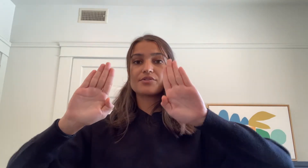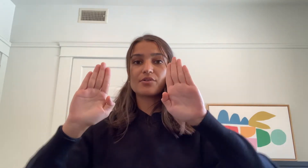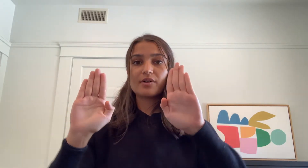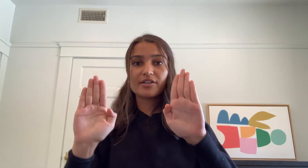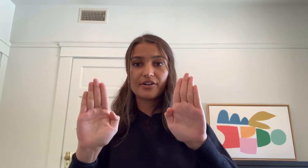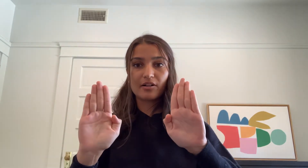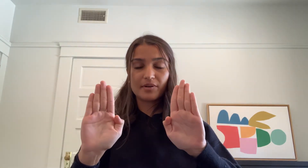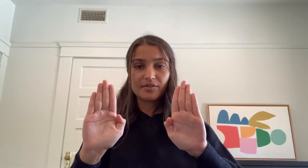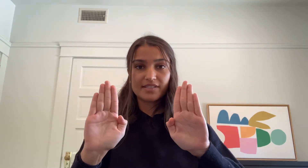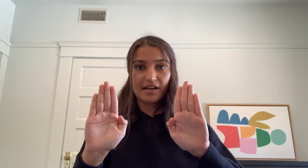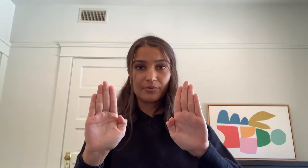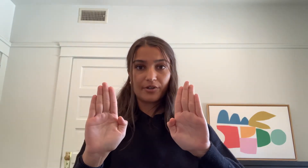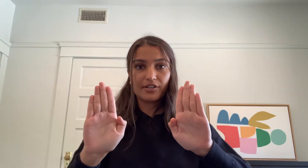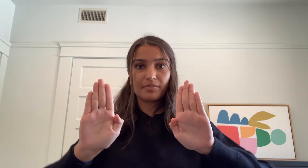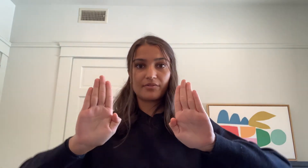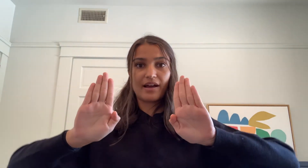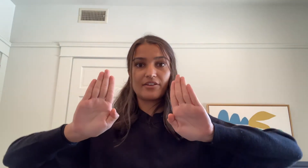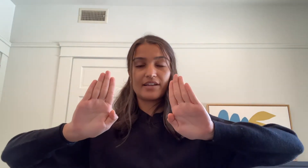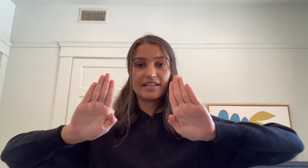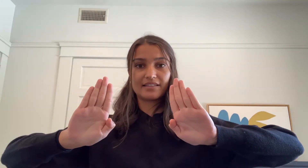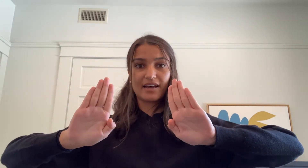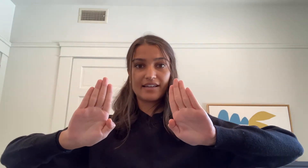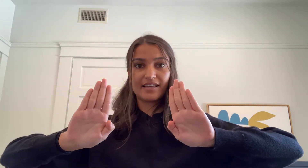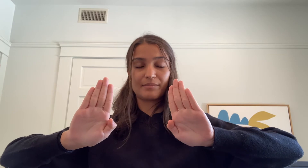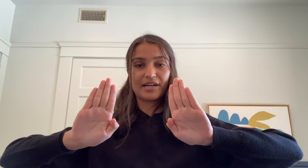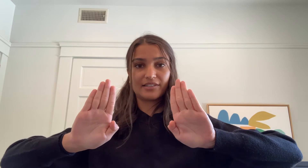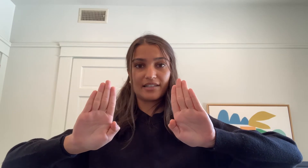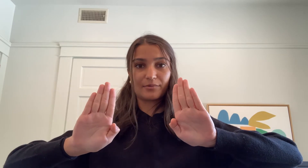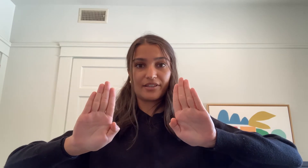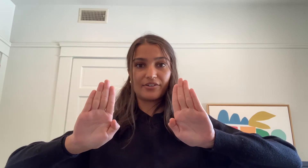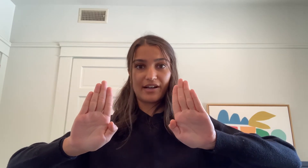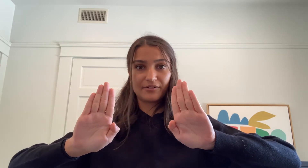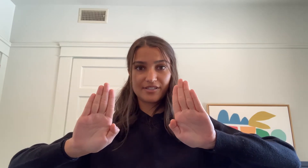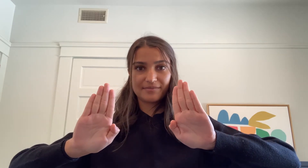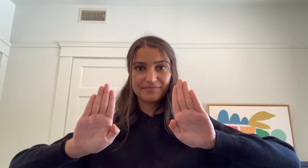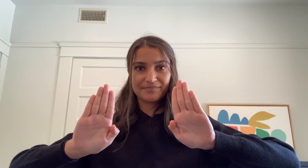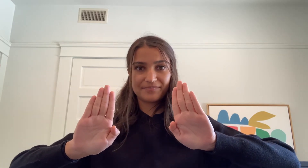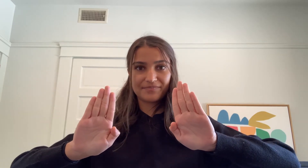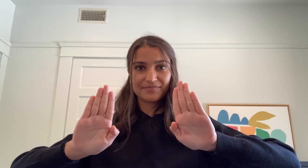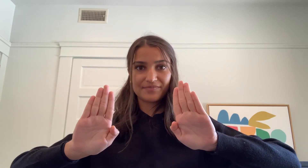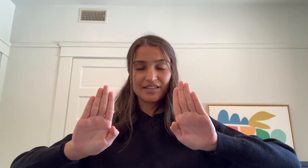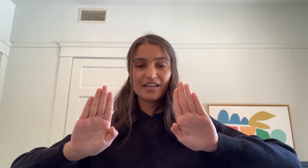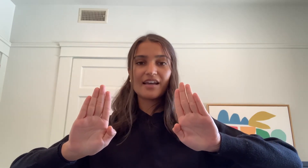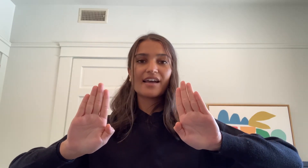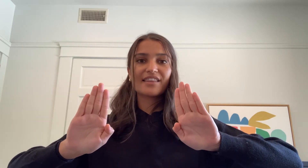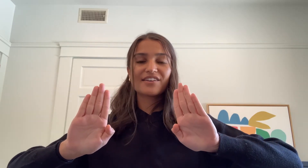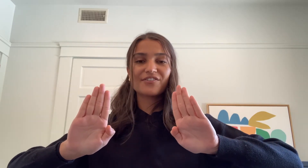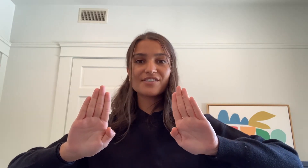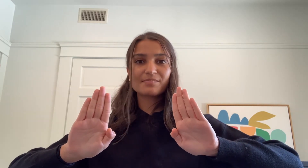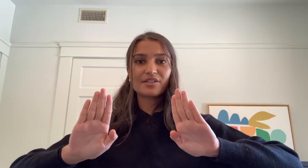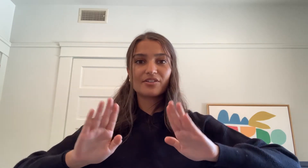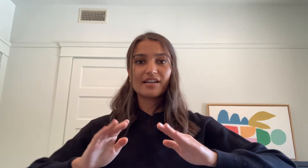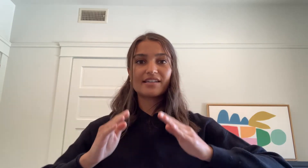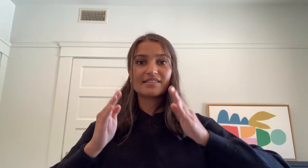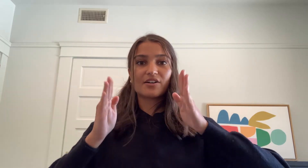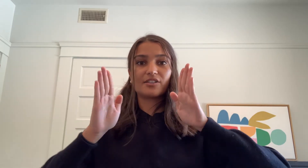don't want your elbows downward but rather in line and parallel with the ground. The first mudra is called